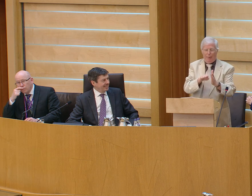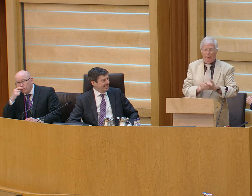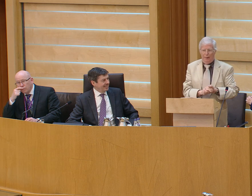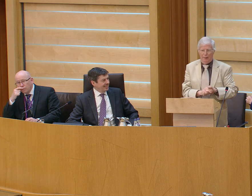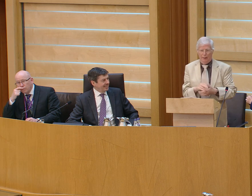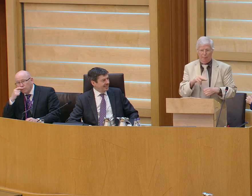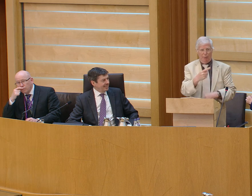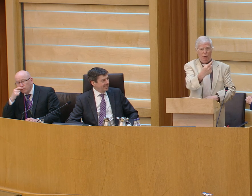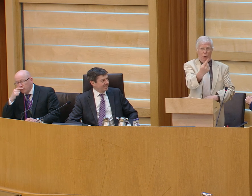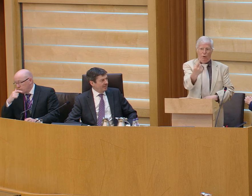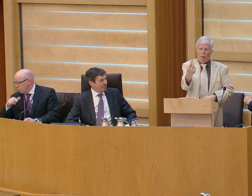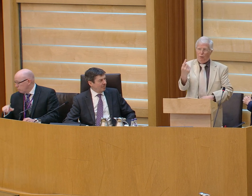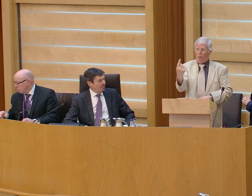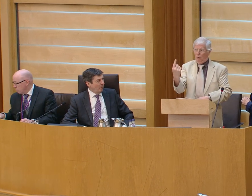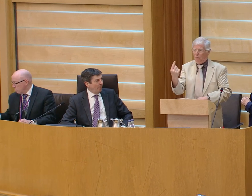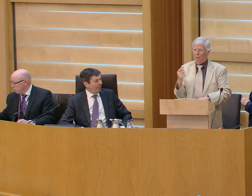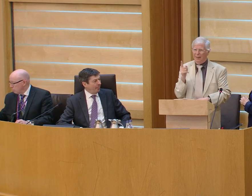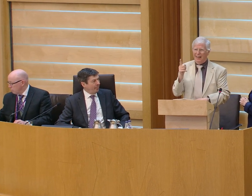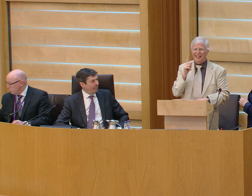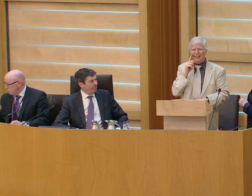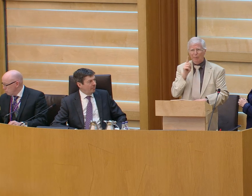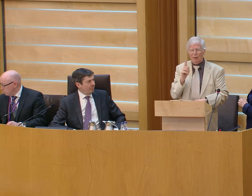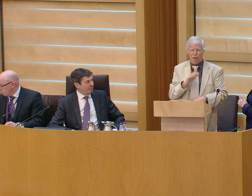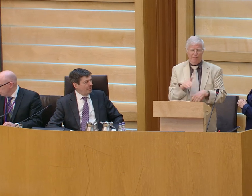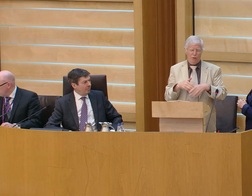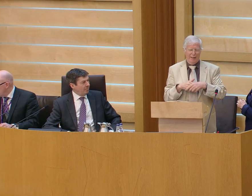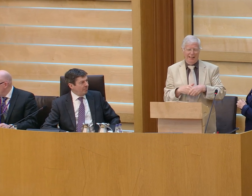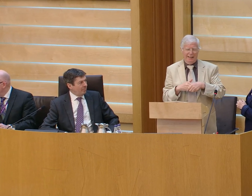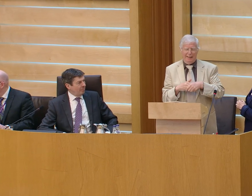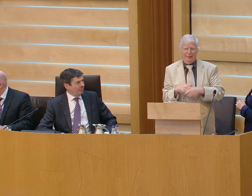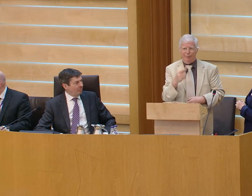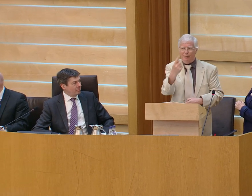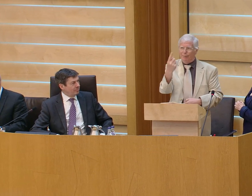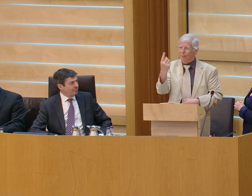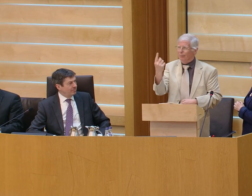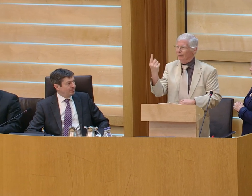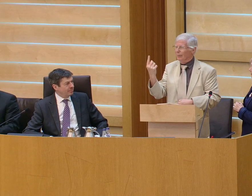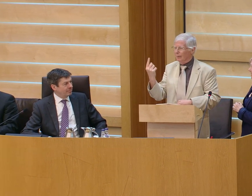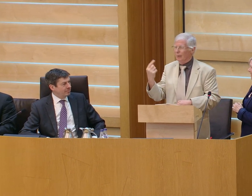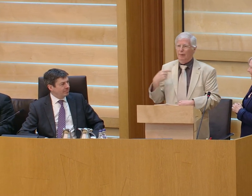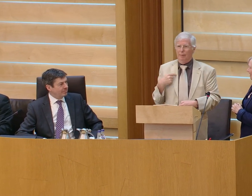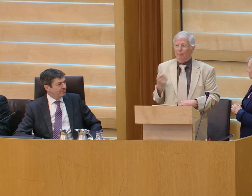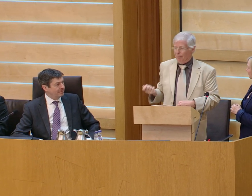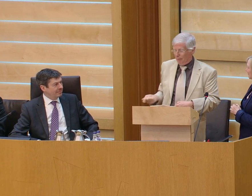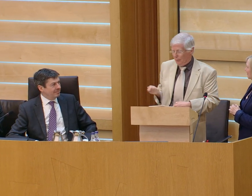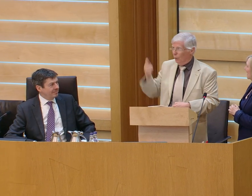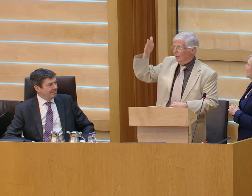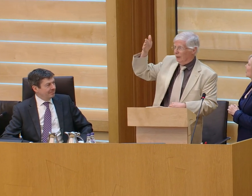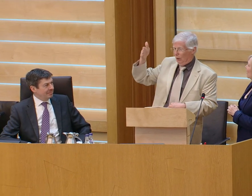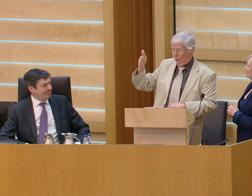next so I pulled over and the policeman came around the side of the van and he didn't look friendly